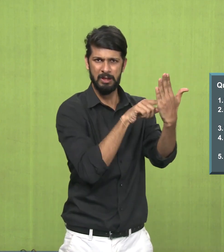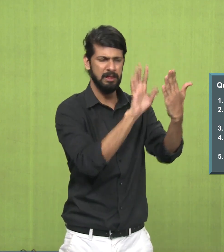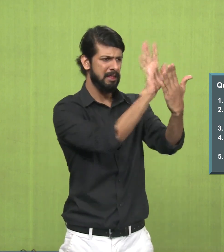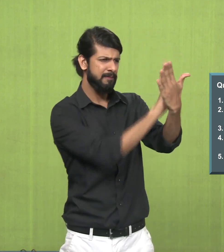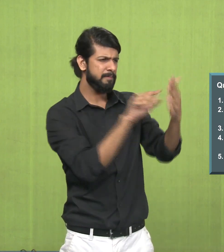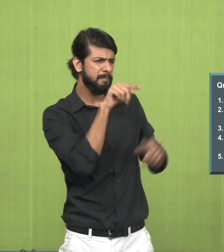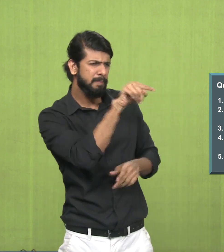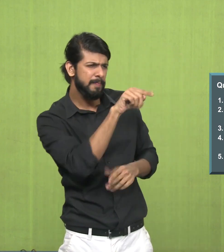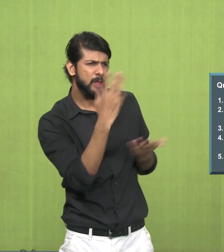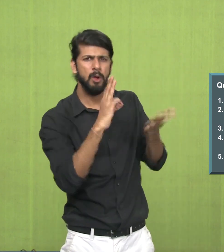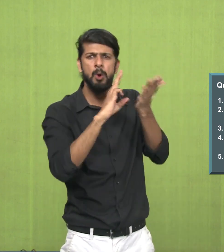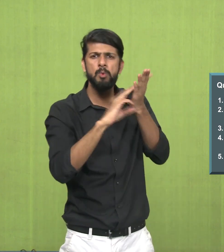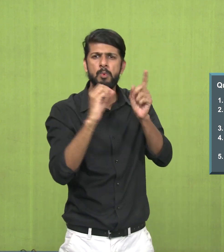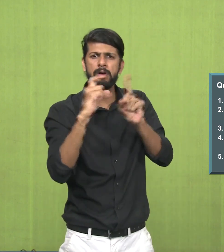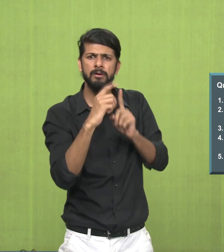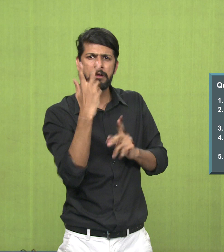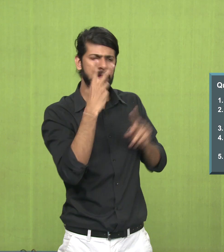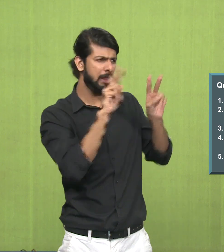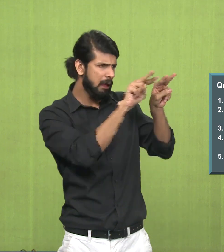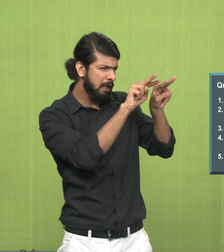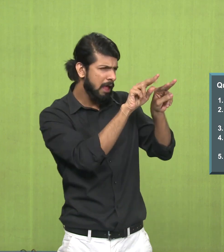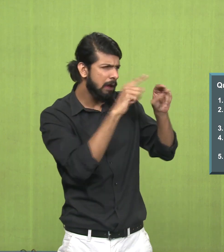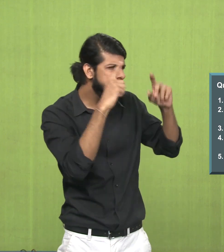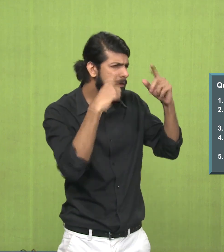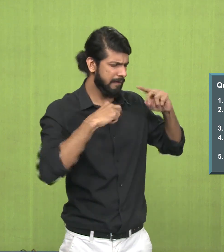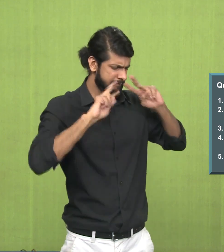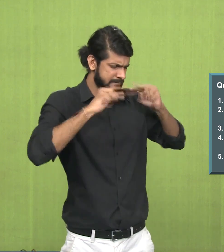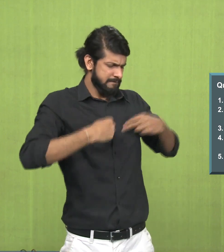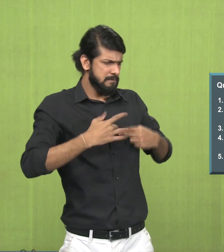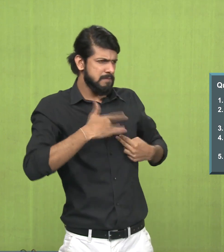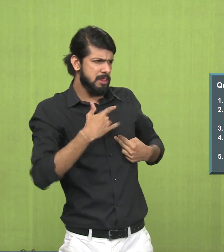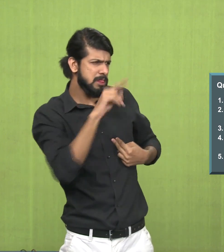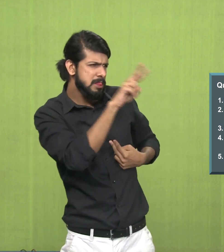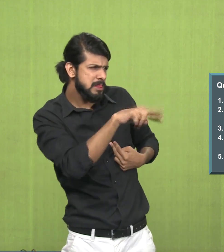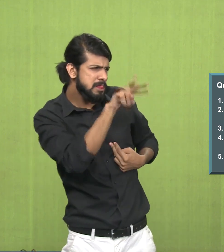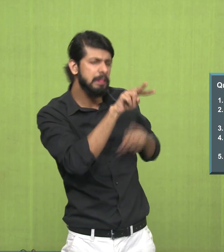what kind of mood does the painting reflect?